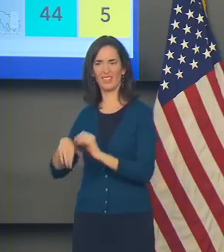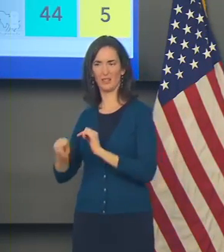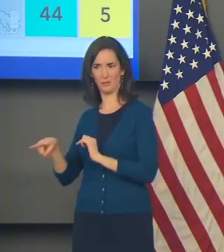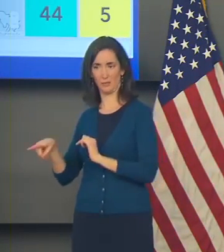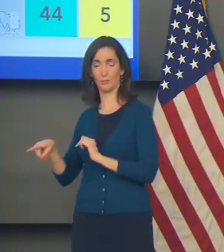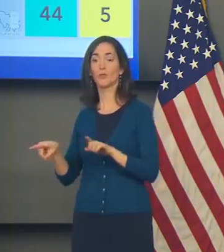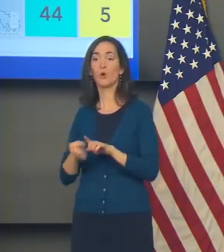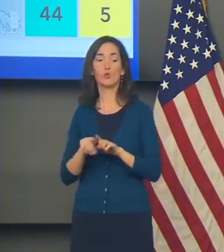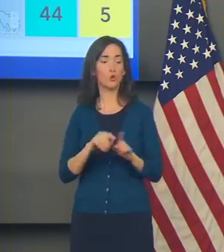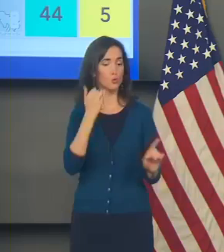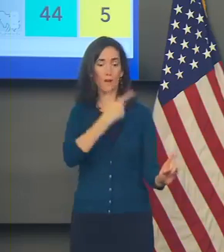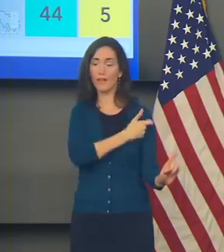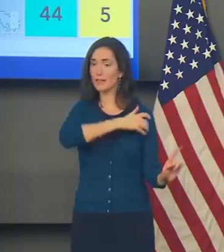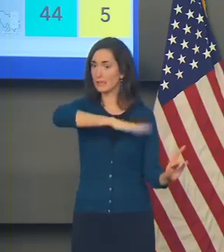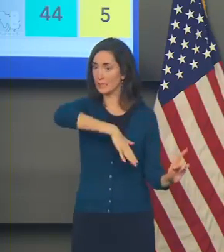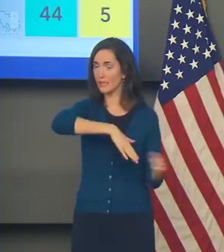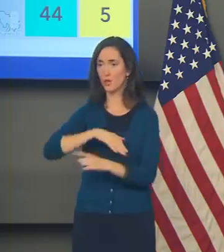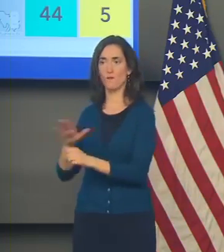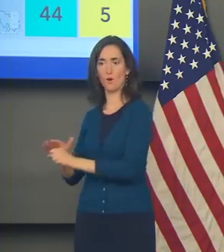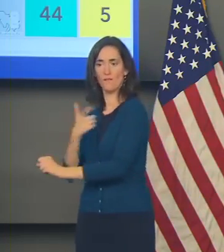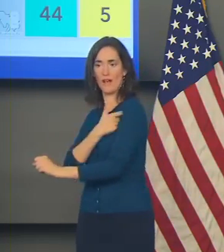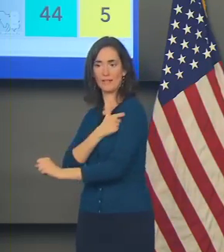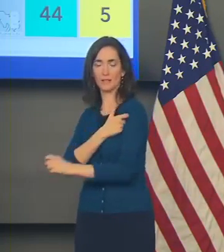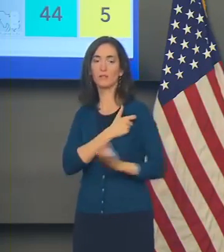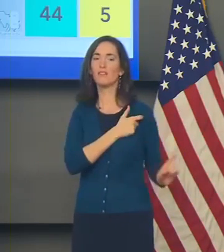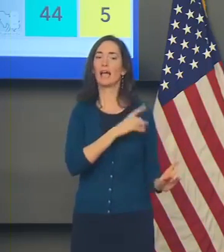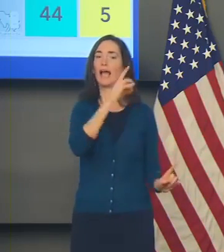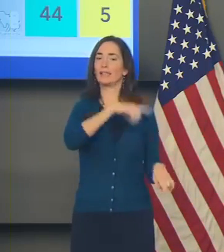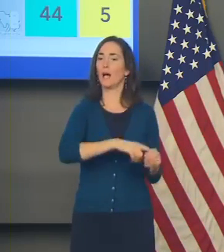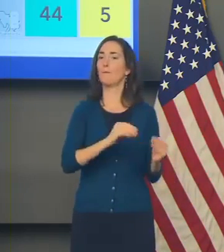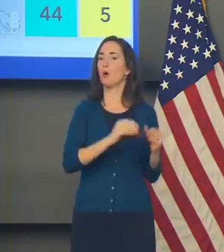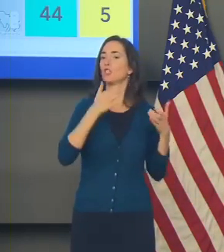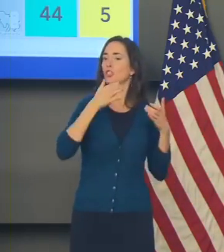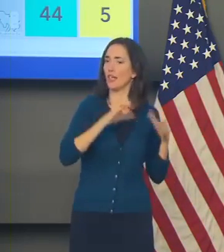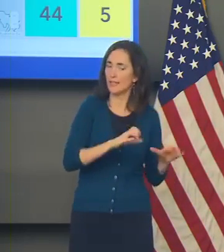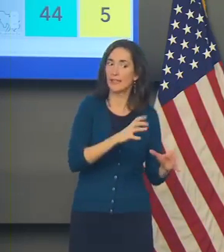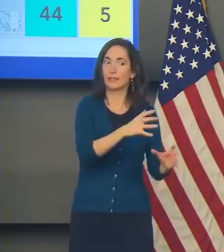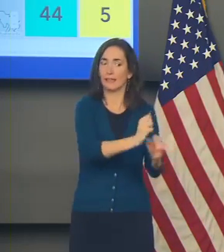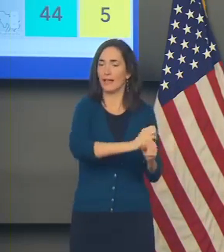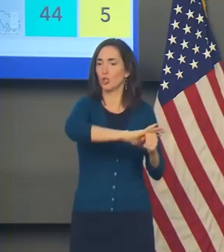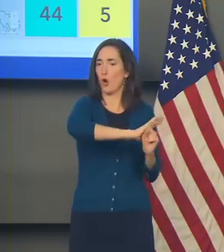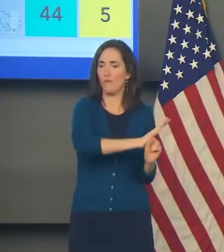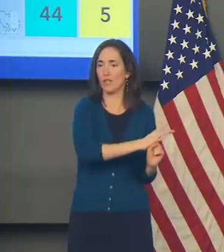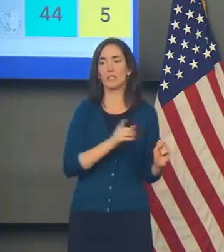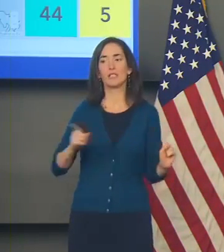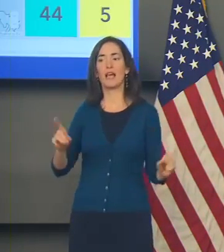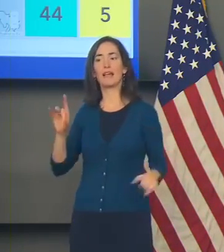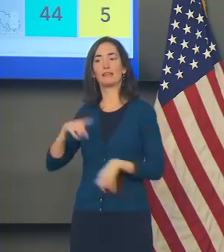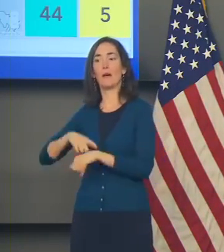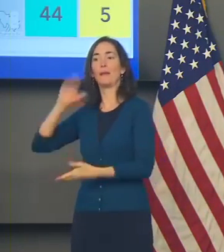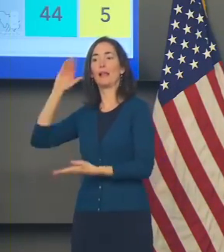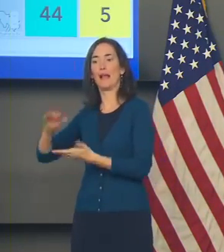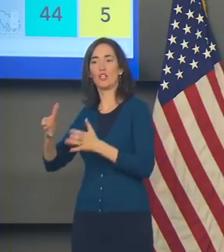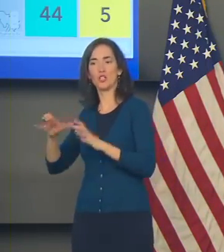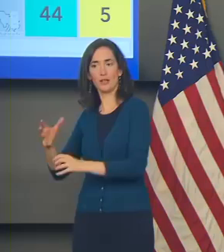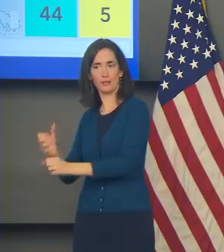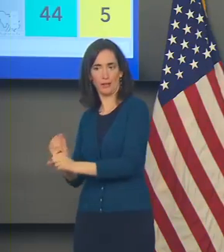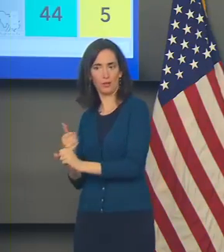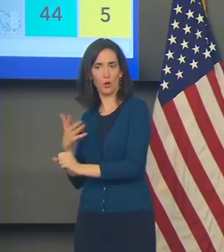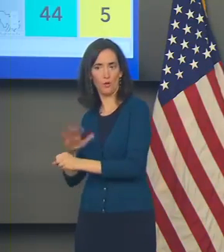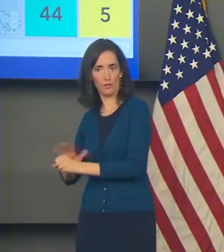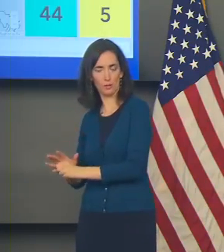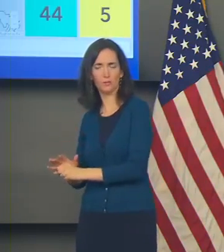COVID. And Joe's going to have more information for you in just a moment on the benefits of being